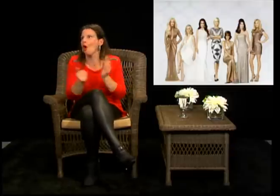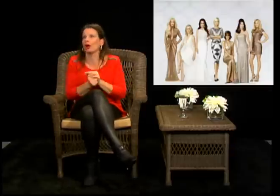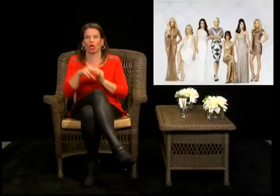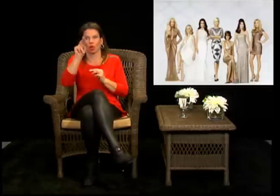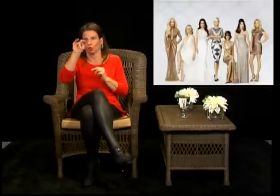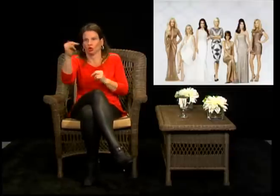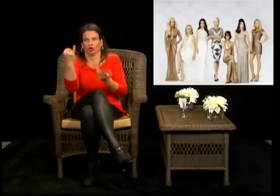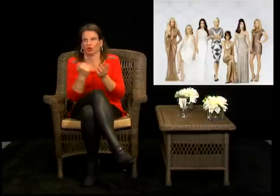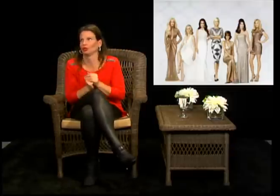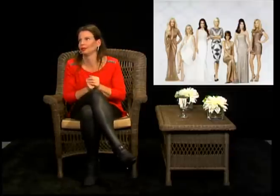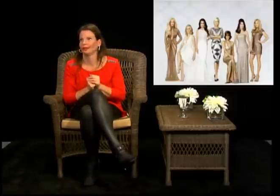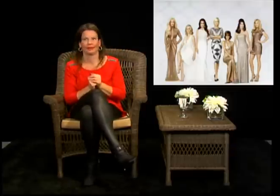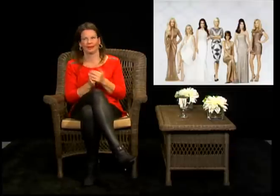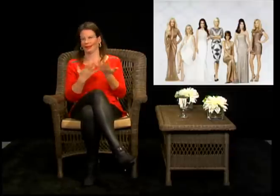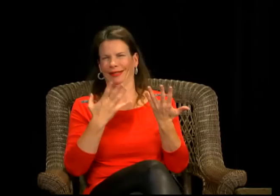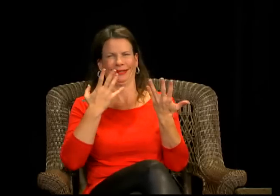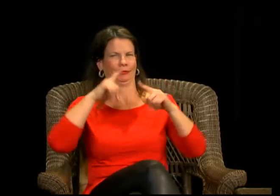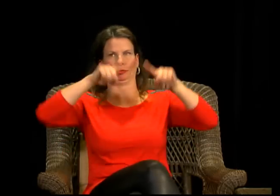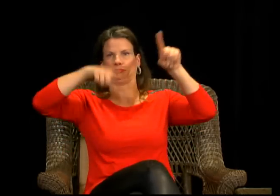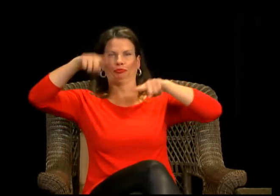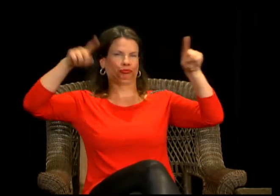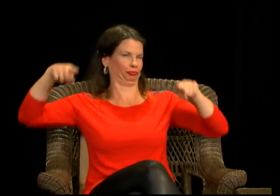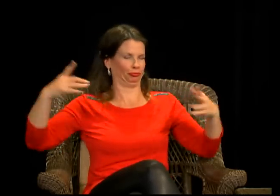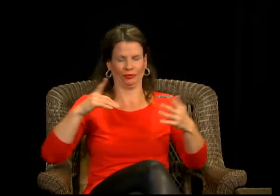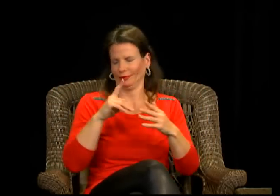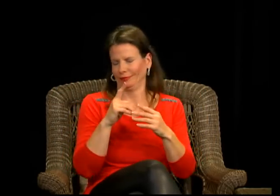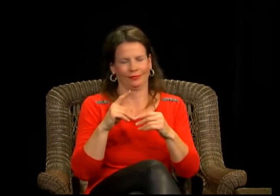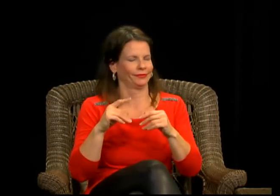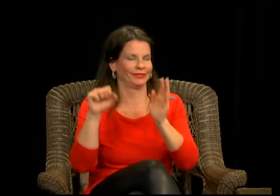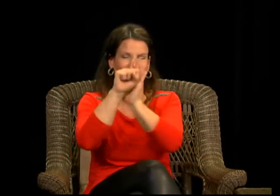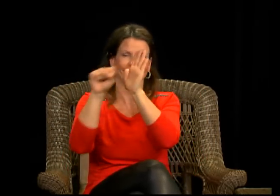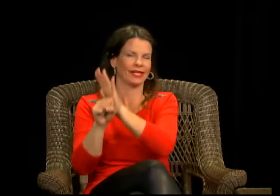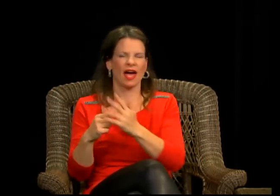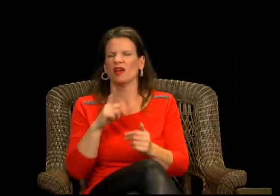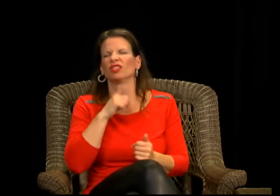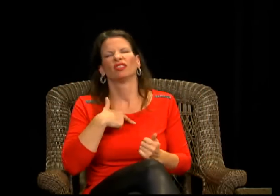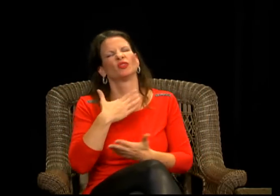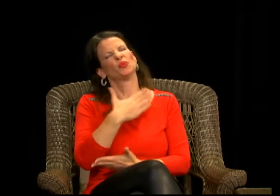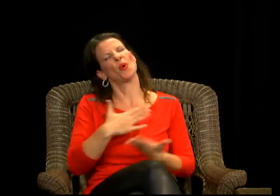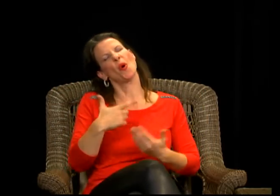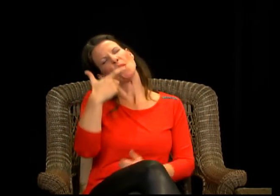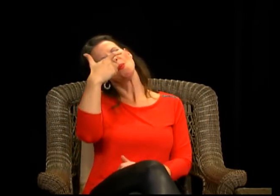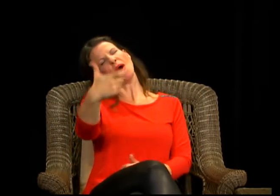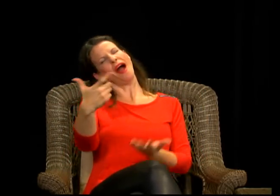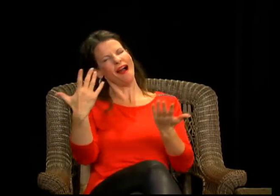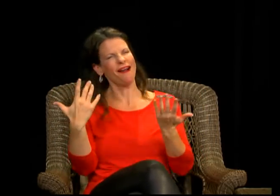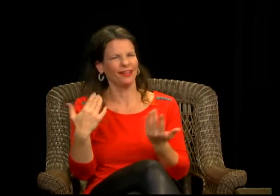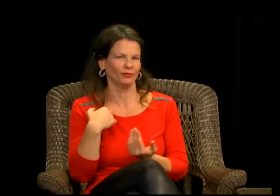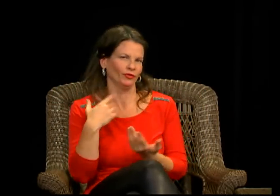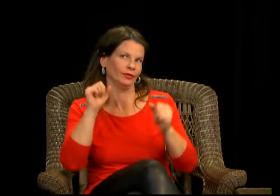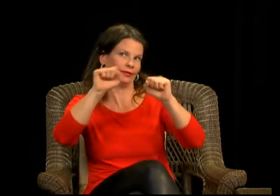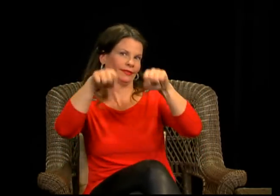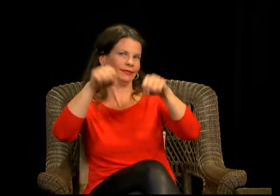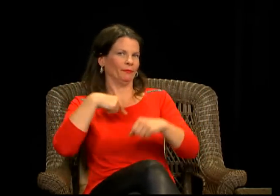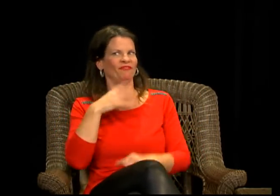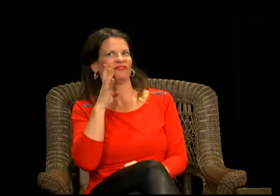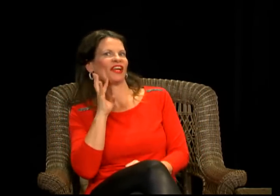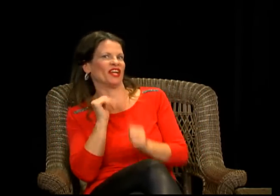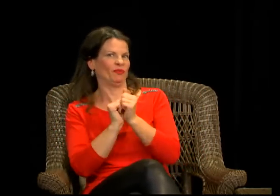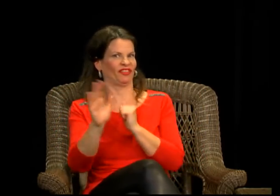Atlanta and New York, New Jersey, wherever, you know, it is that they film these ladies. really